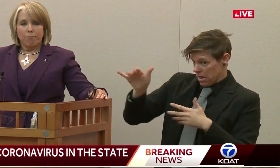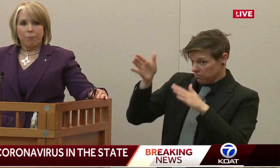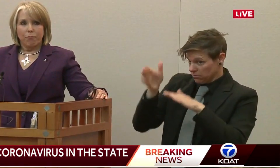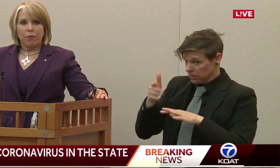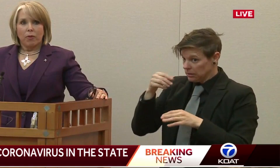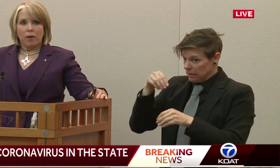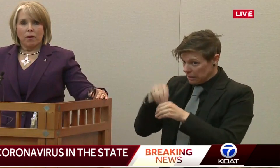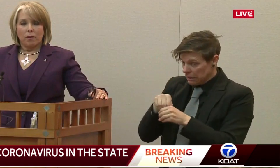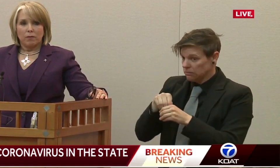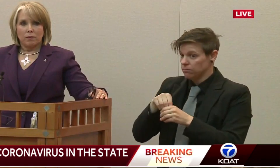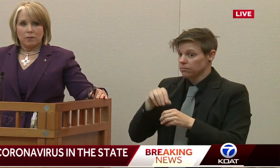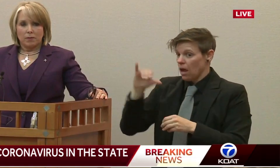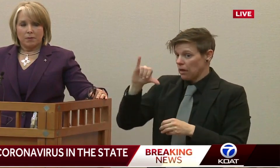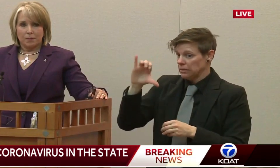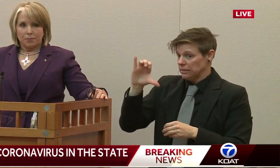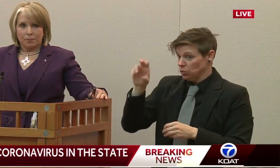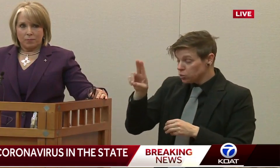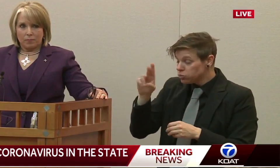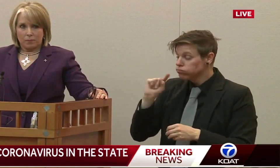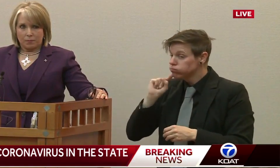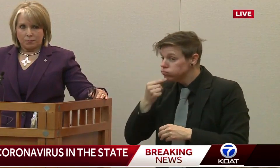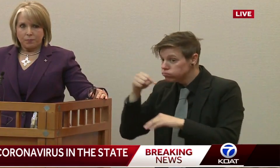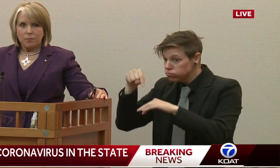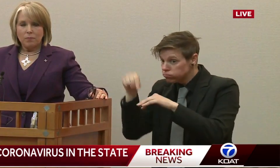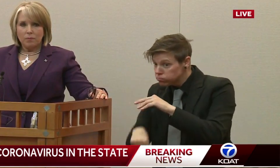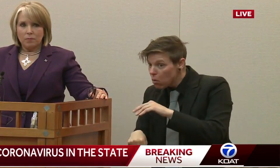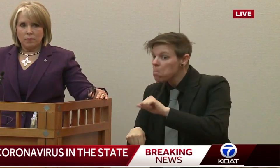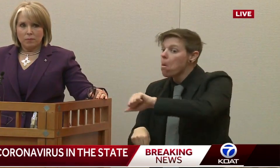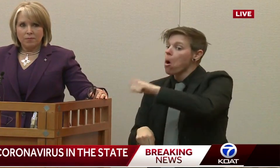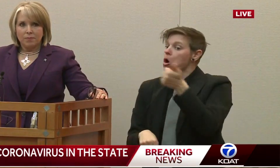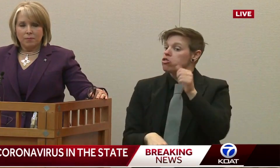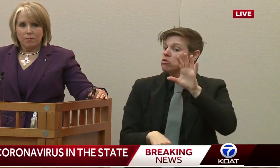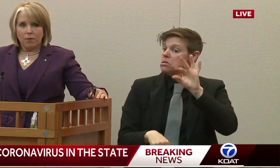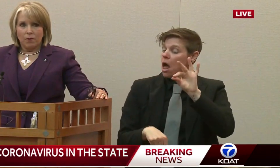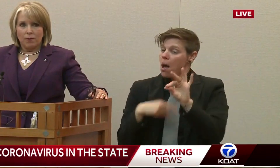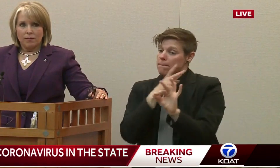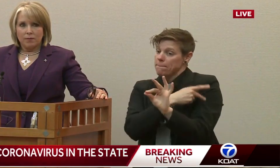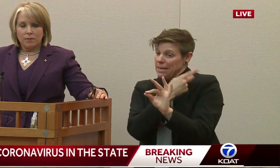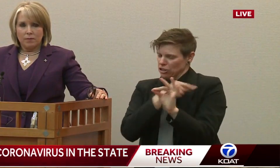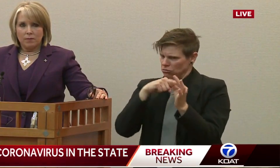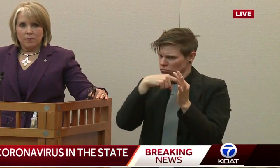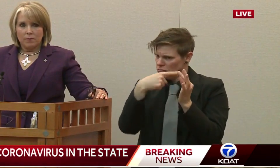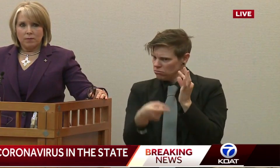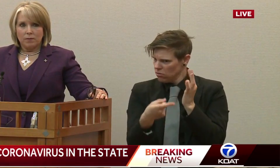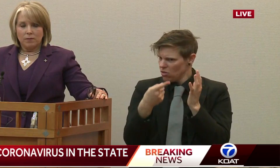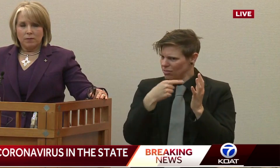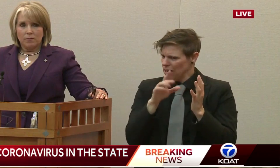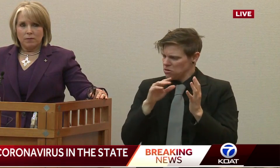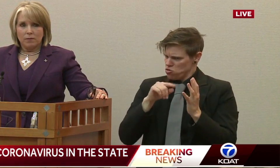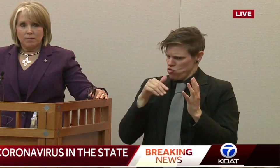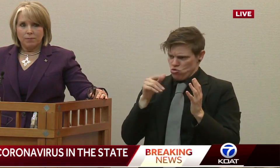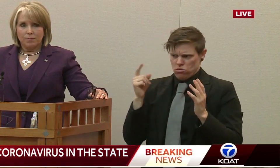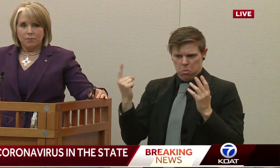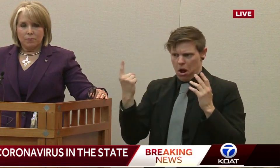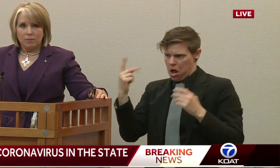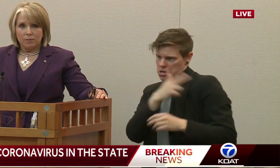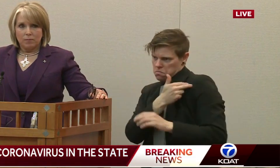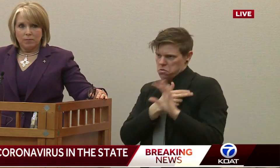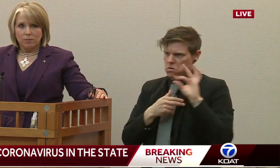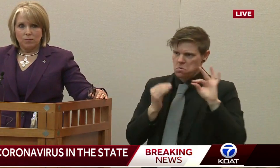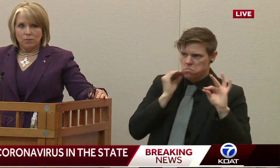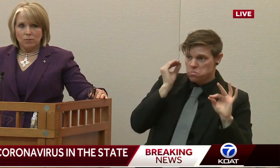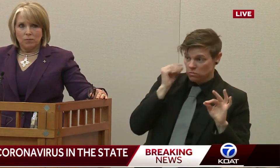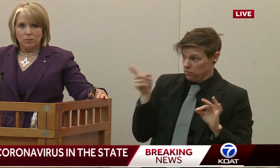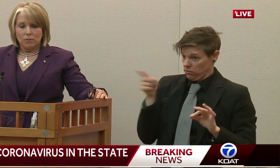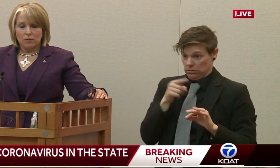And if you can speak to the other nine, are they mild cases? Can you say anything about that severity? And then tied to that, the fact that three of